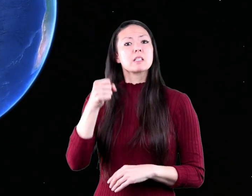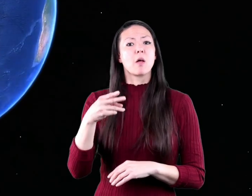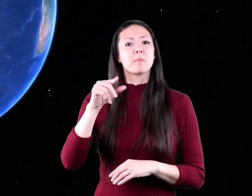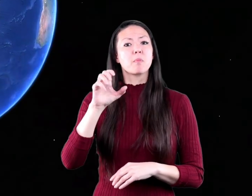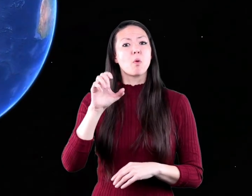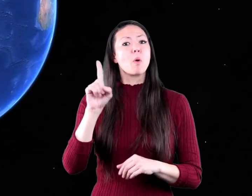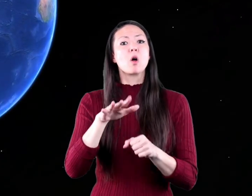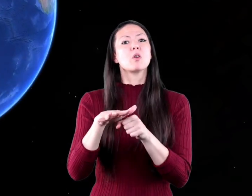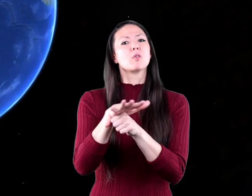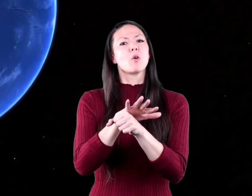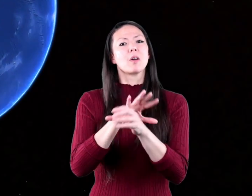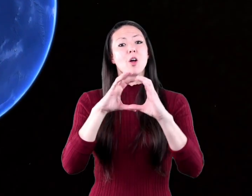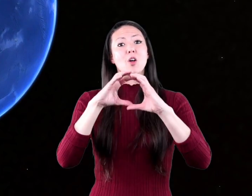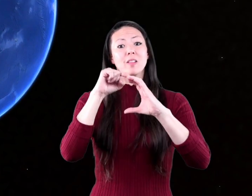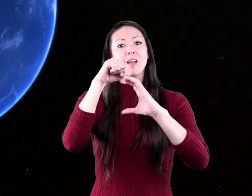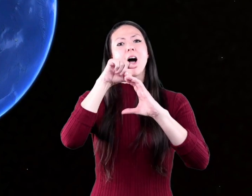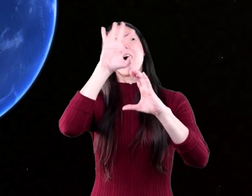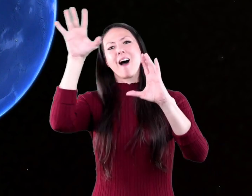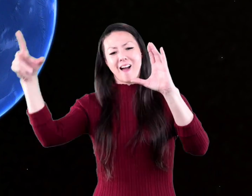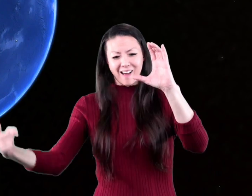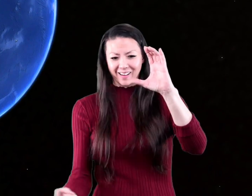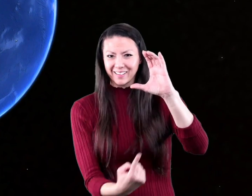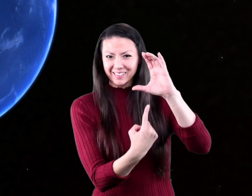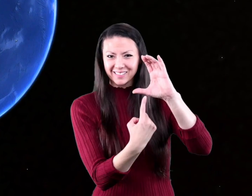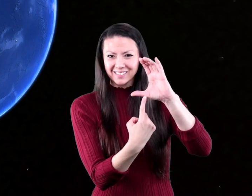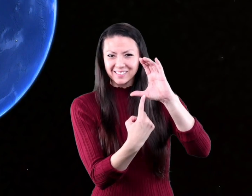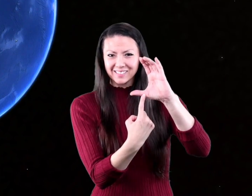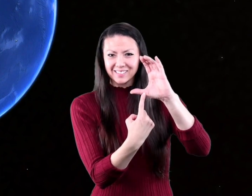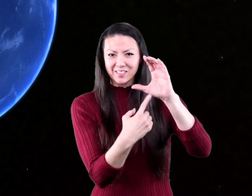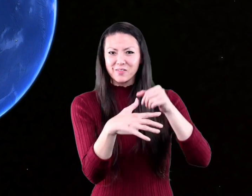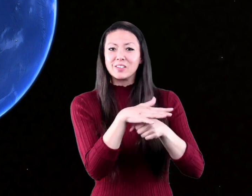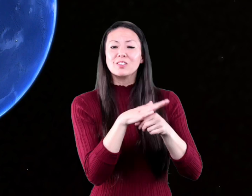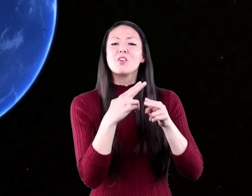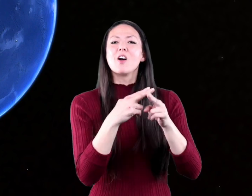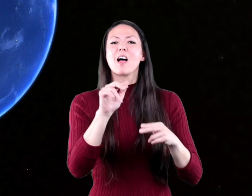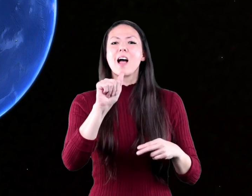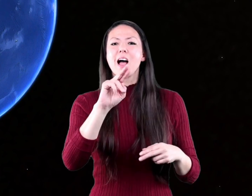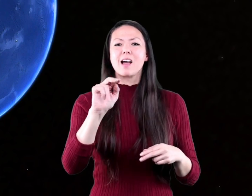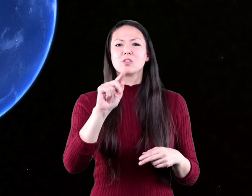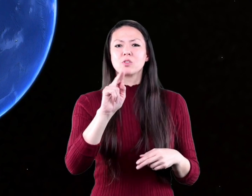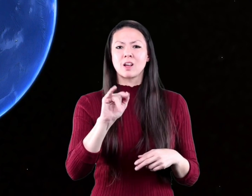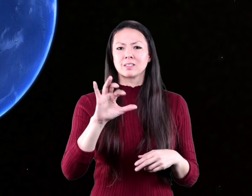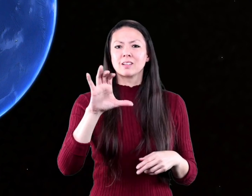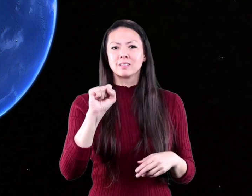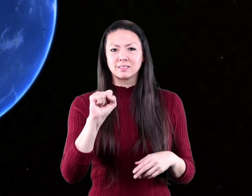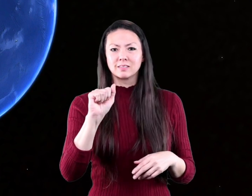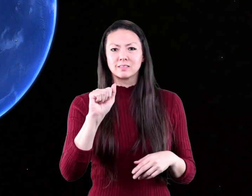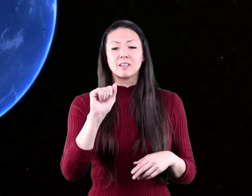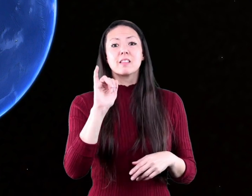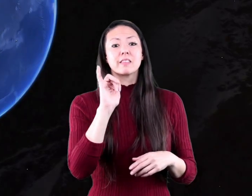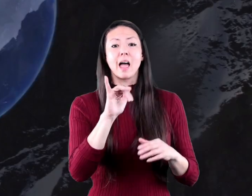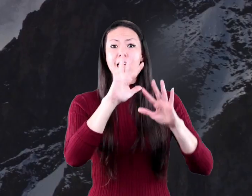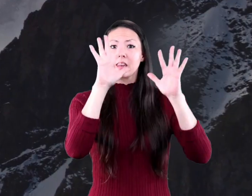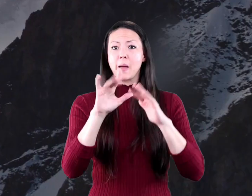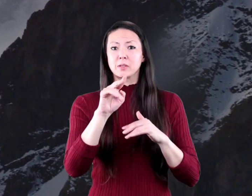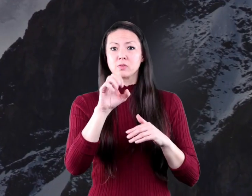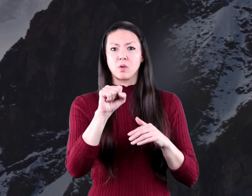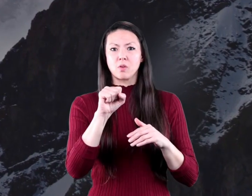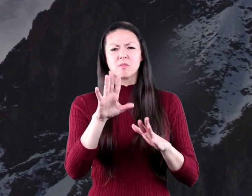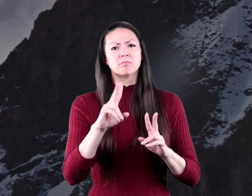south pole is located at the bottom of the earth in a region called antarctica these climate zones are very